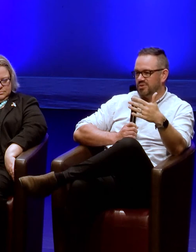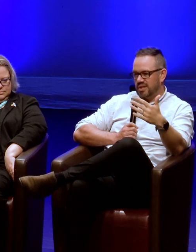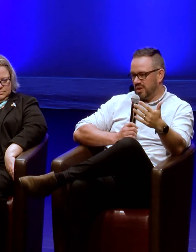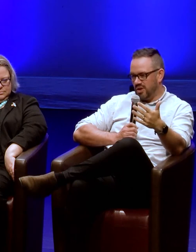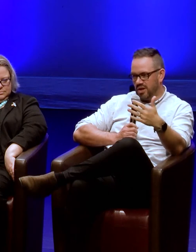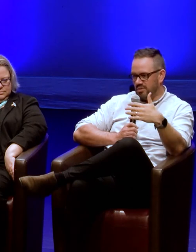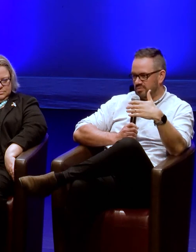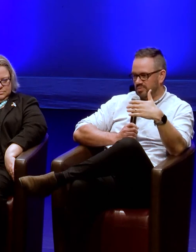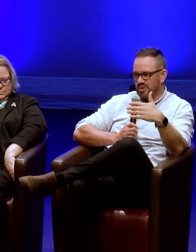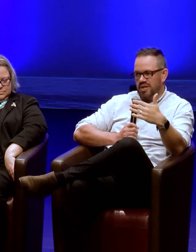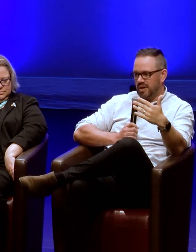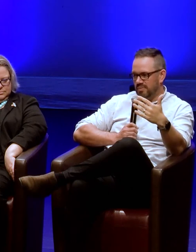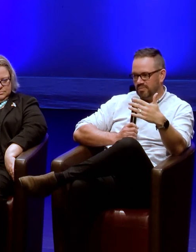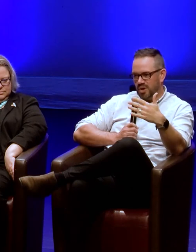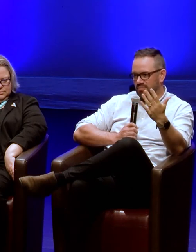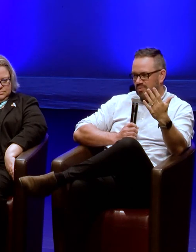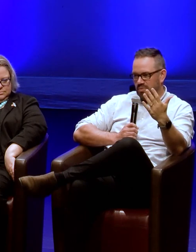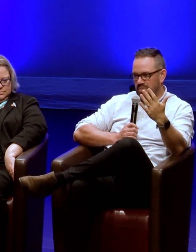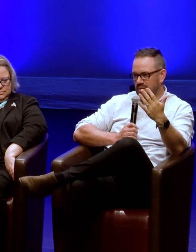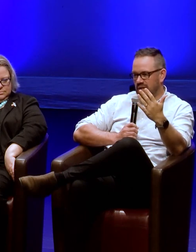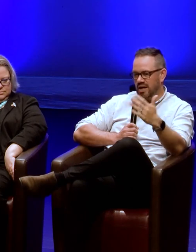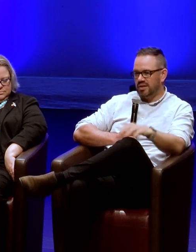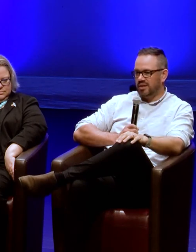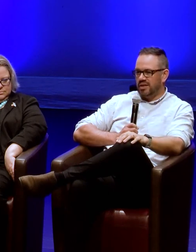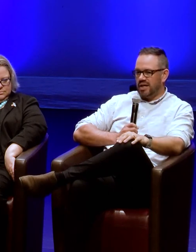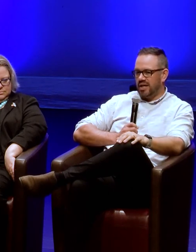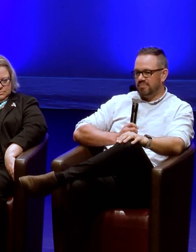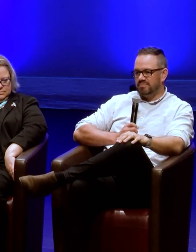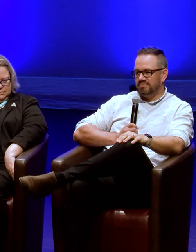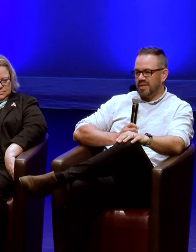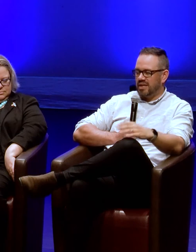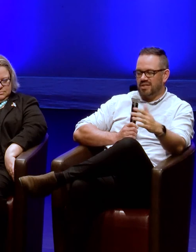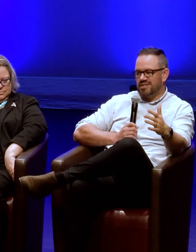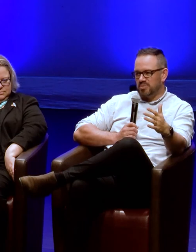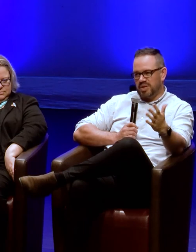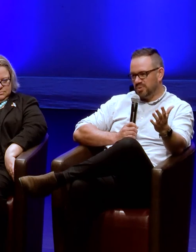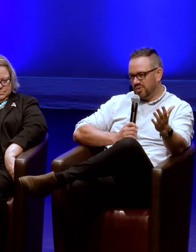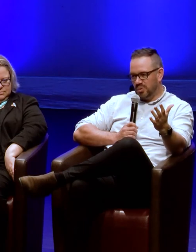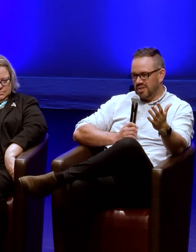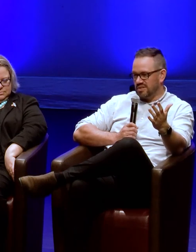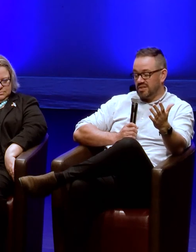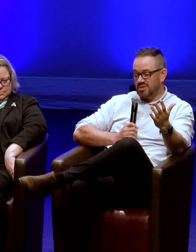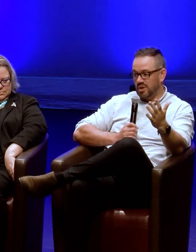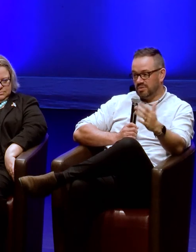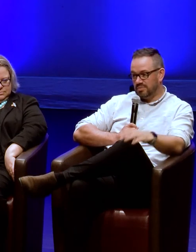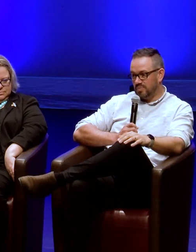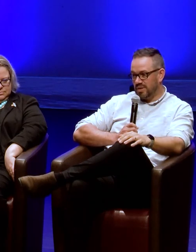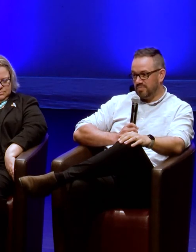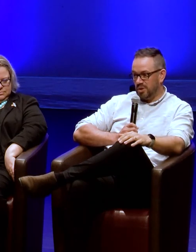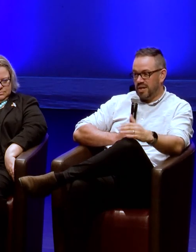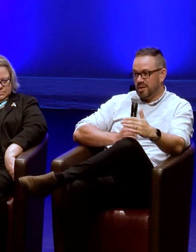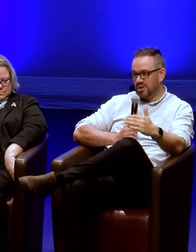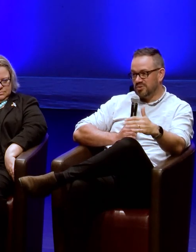includes keeping an eye on what's coming up, what might be coming out. Again, it comes back to authenticity as well.